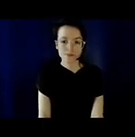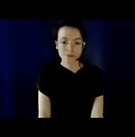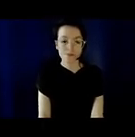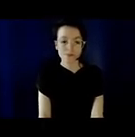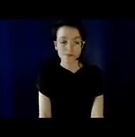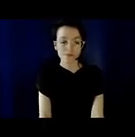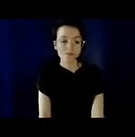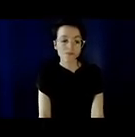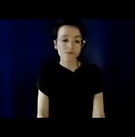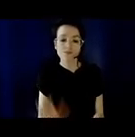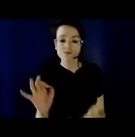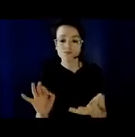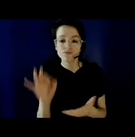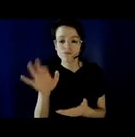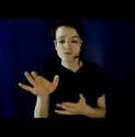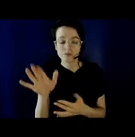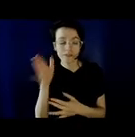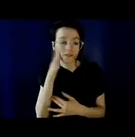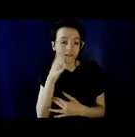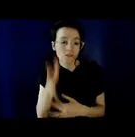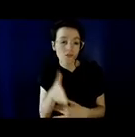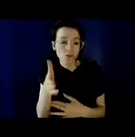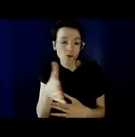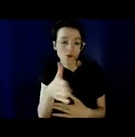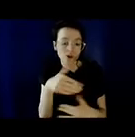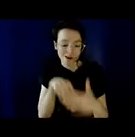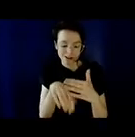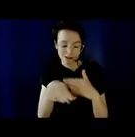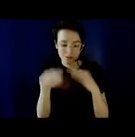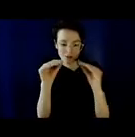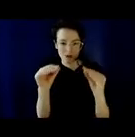Finally, I would like to mention future accessible teaching.